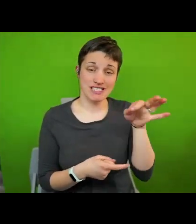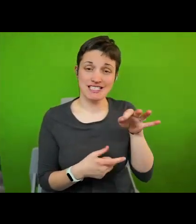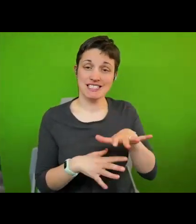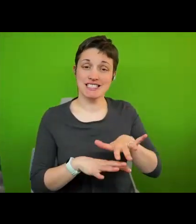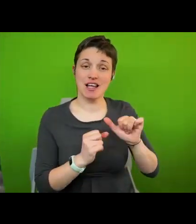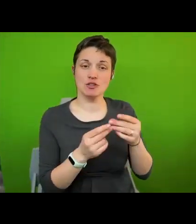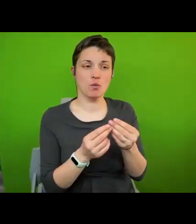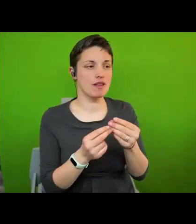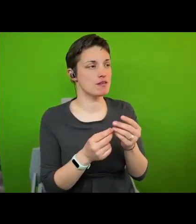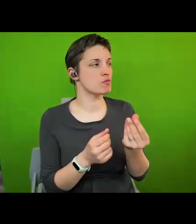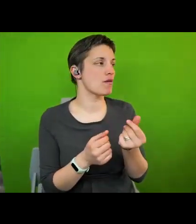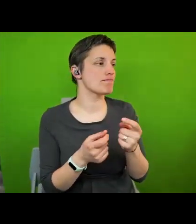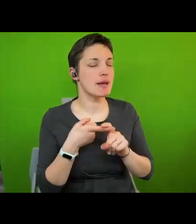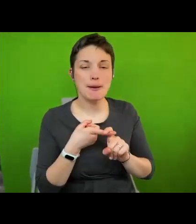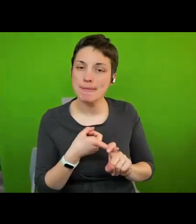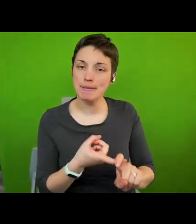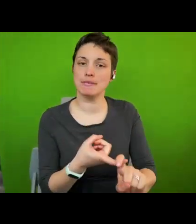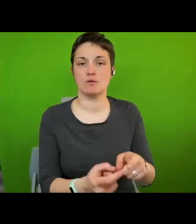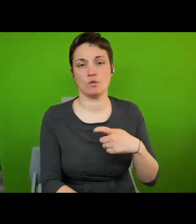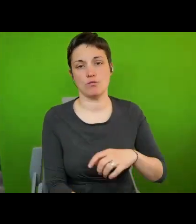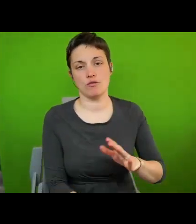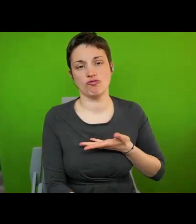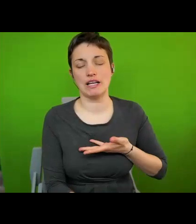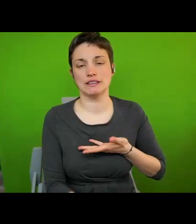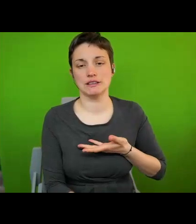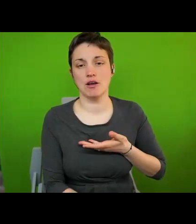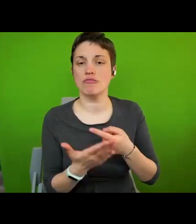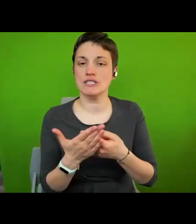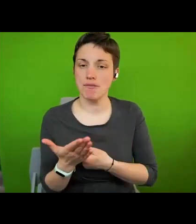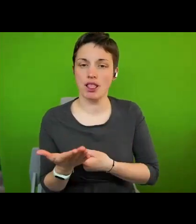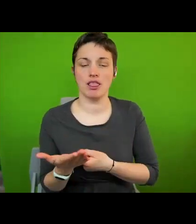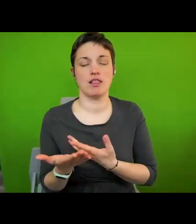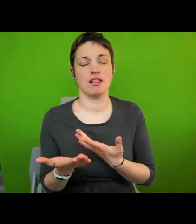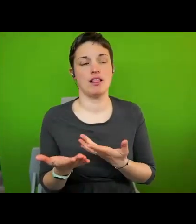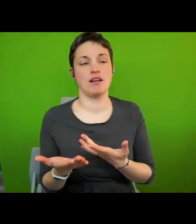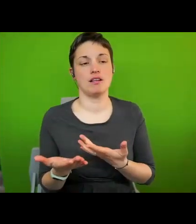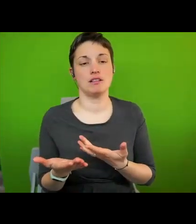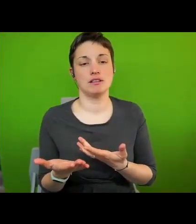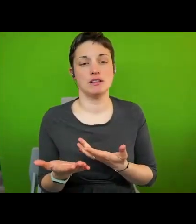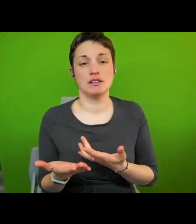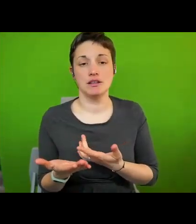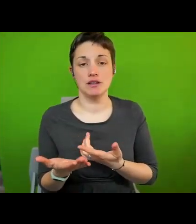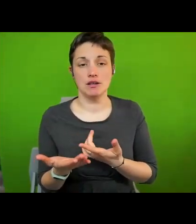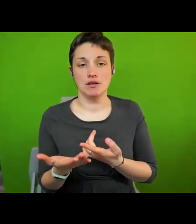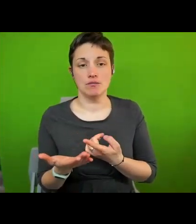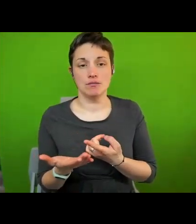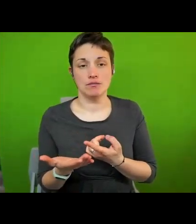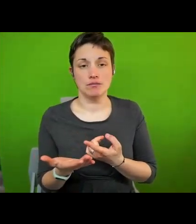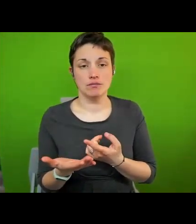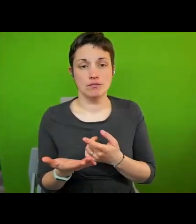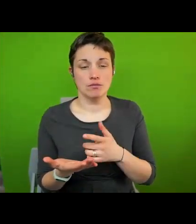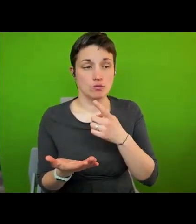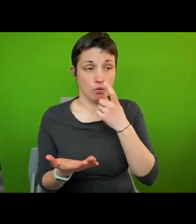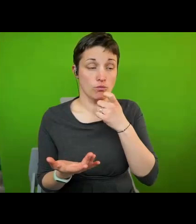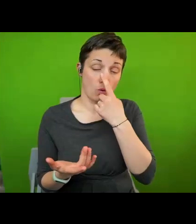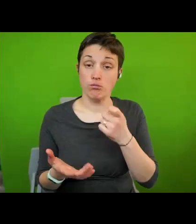form of commitment to human rights principles or human rights norms or human rights law that could be a losing vocation of the universal declaration